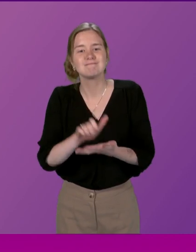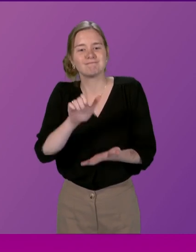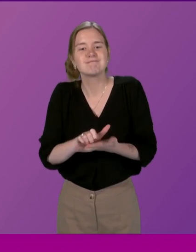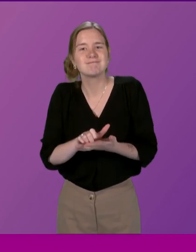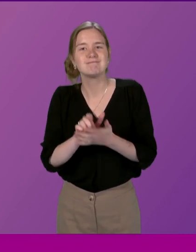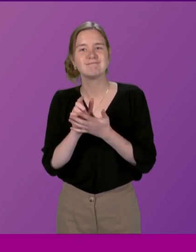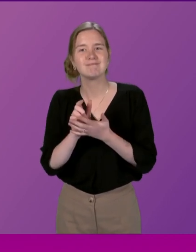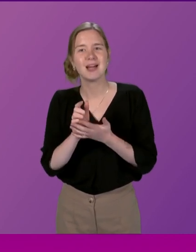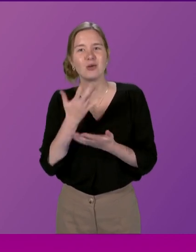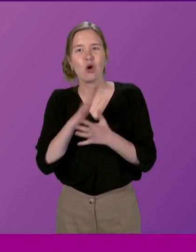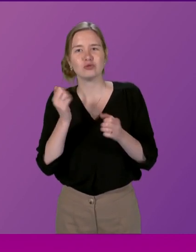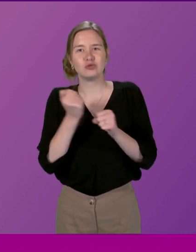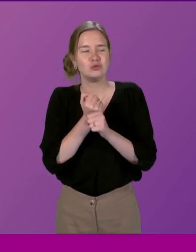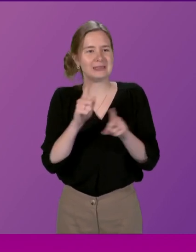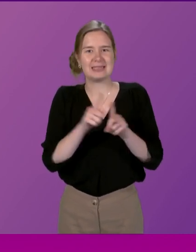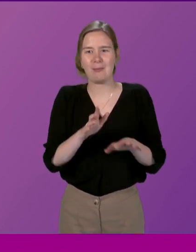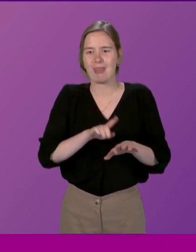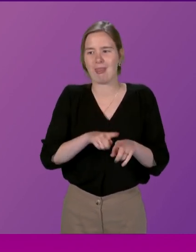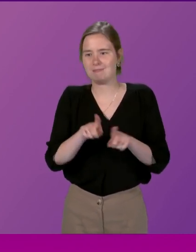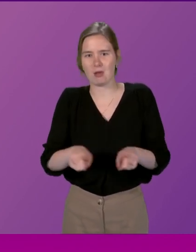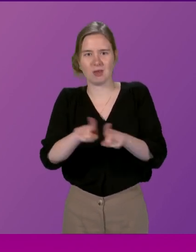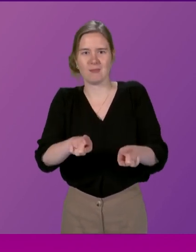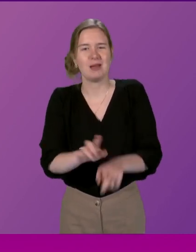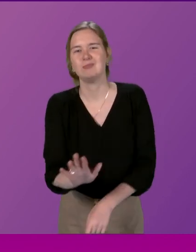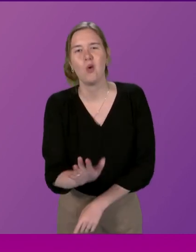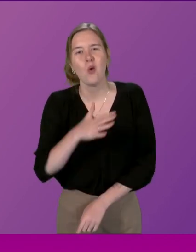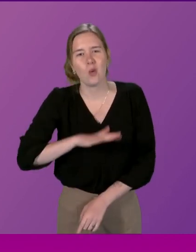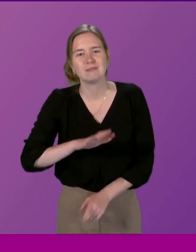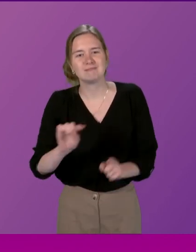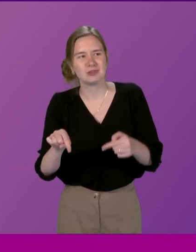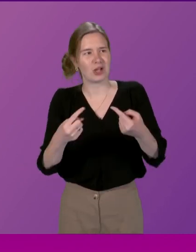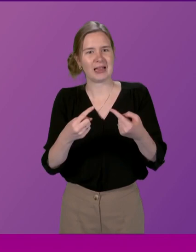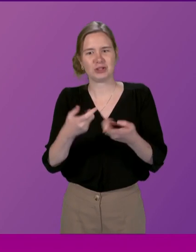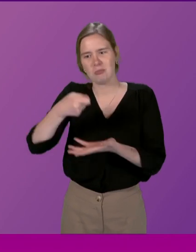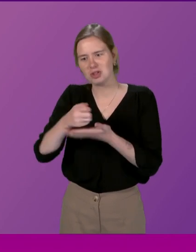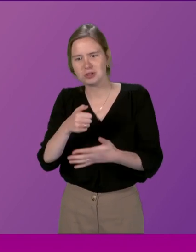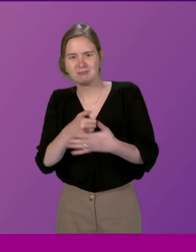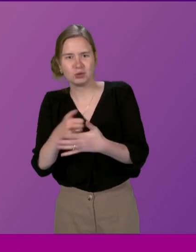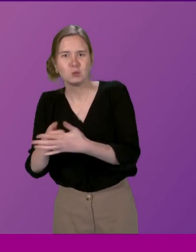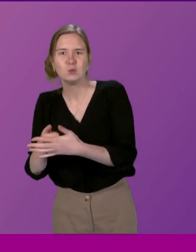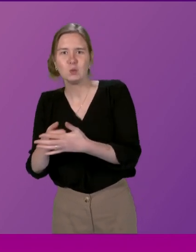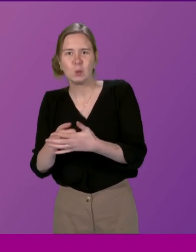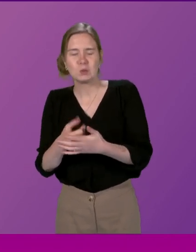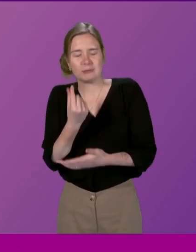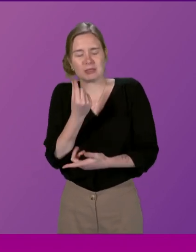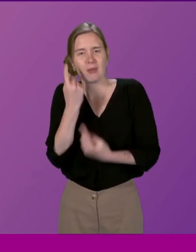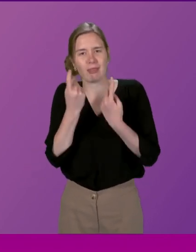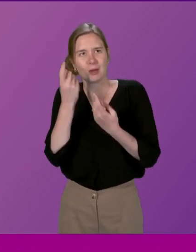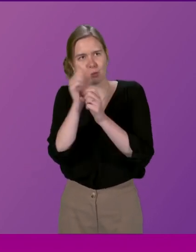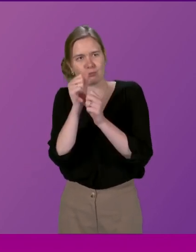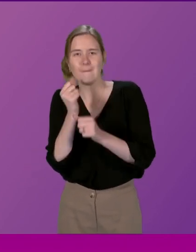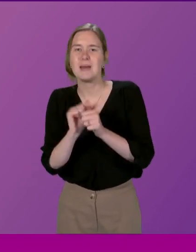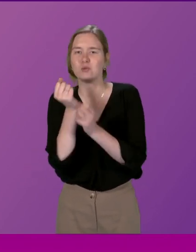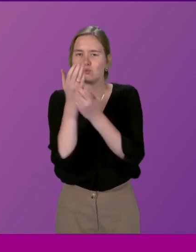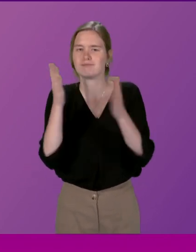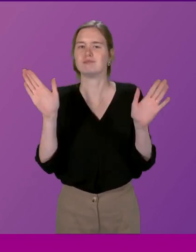than us all doing the same thing at the one time. You know, because in these challenging times with budgetary constraints, it's probably a way to think wiser with